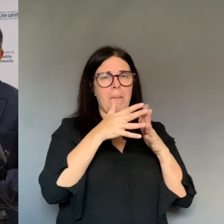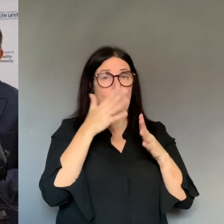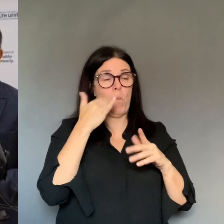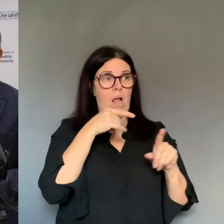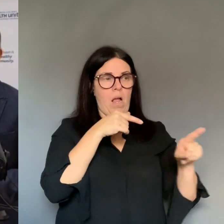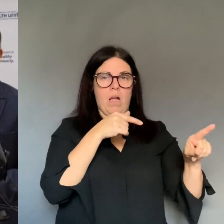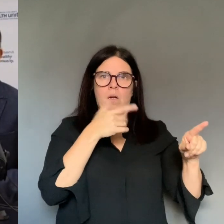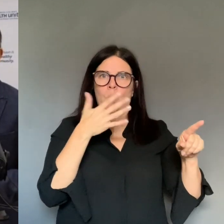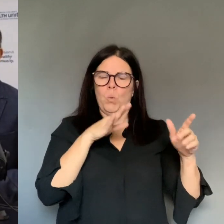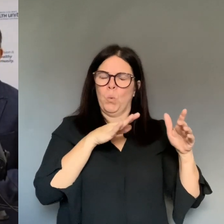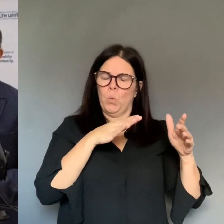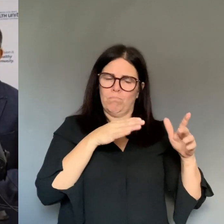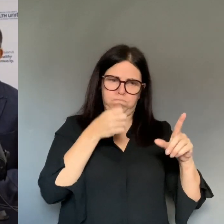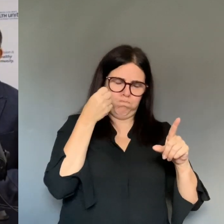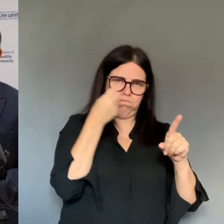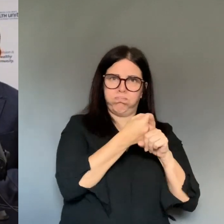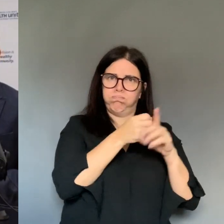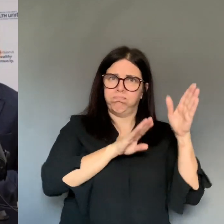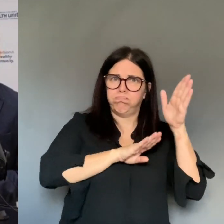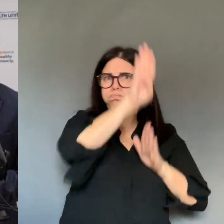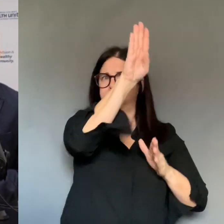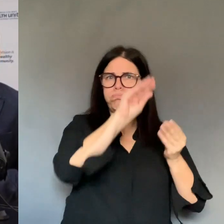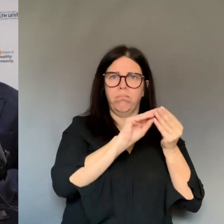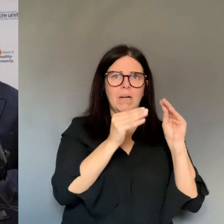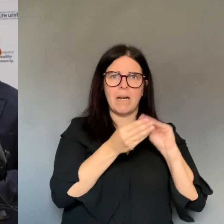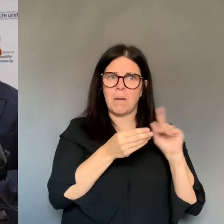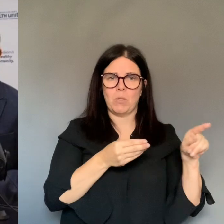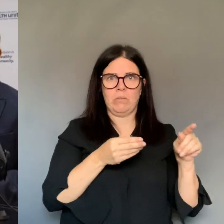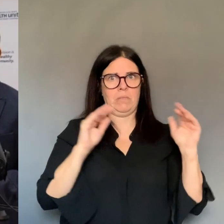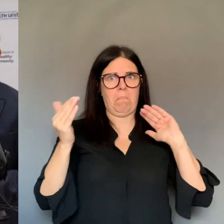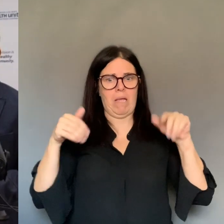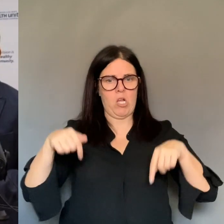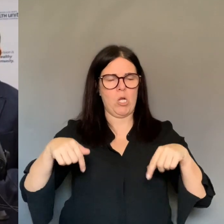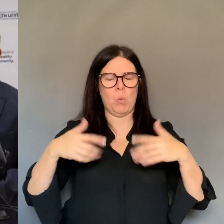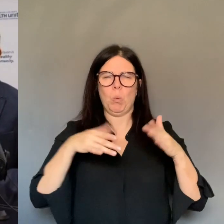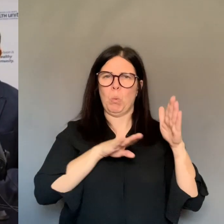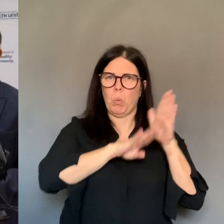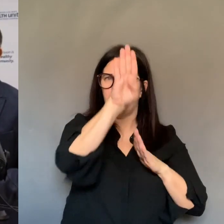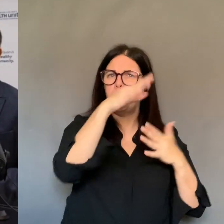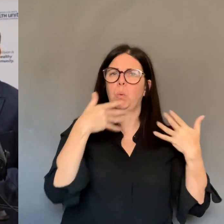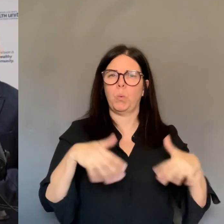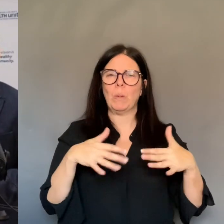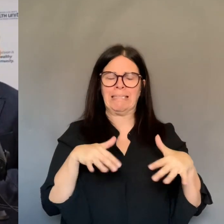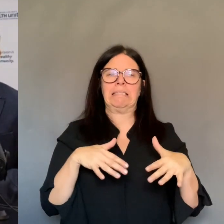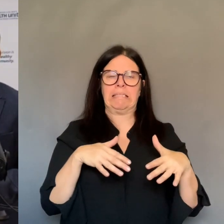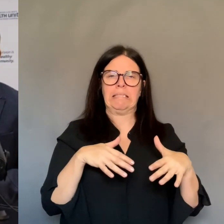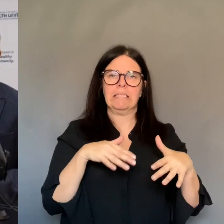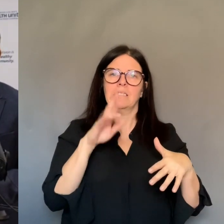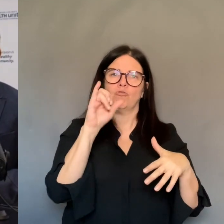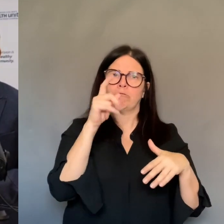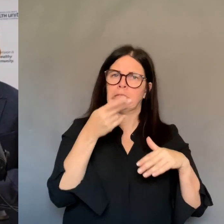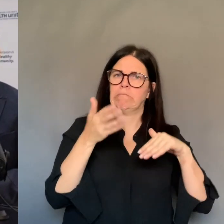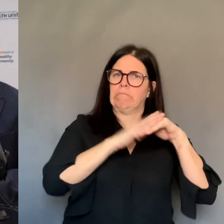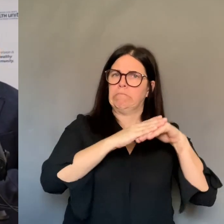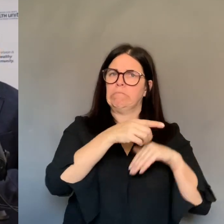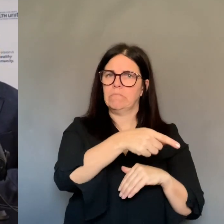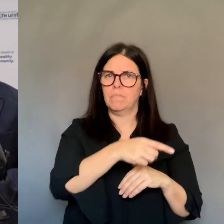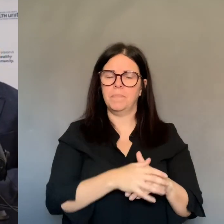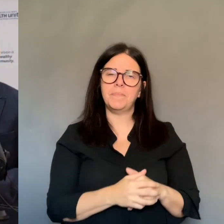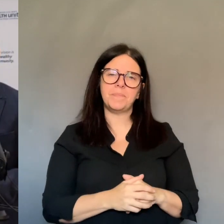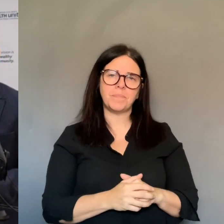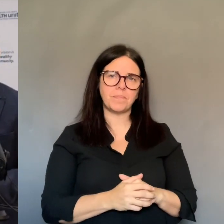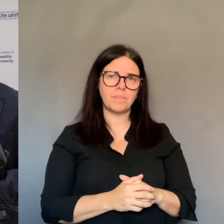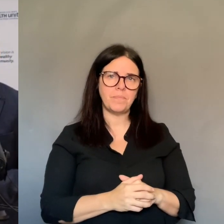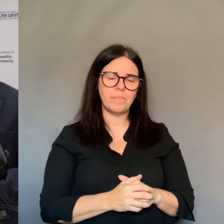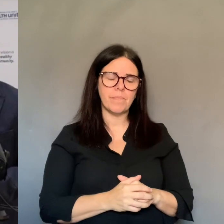category and it all depends on their symptoms and how they are doing with the testing. Some individuals are being tested to